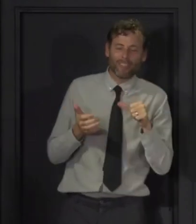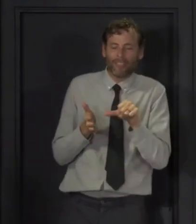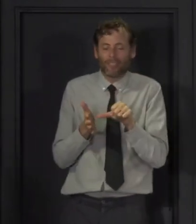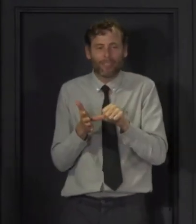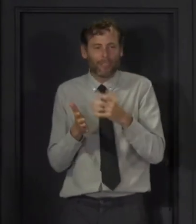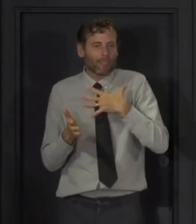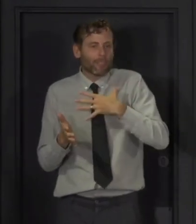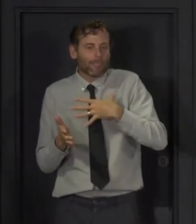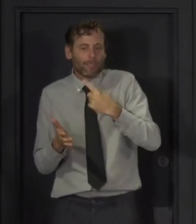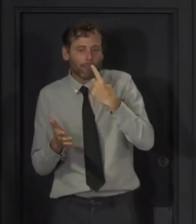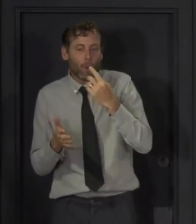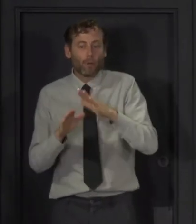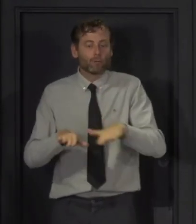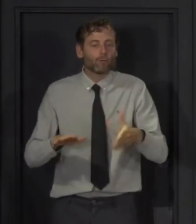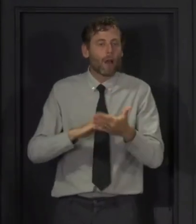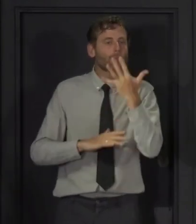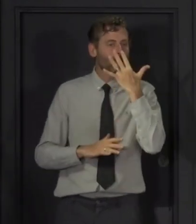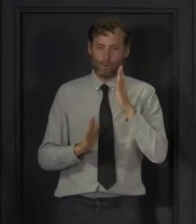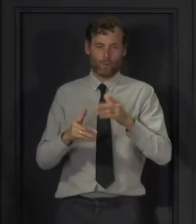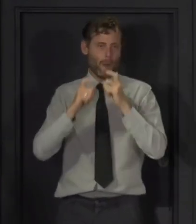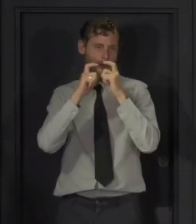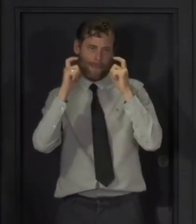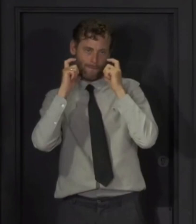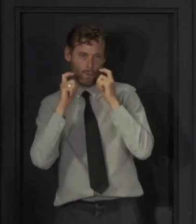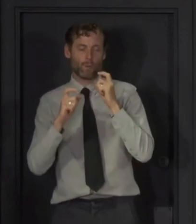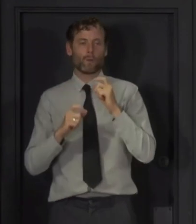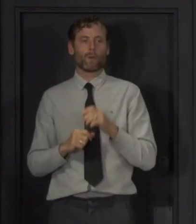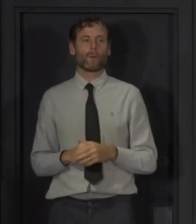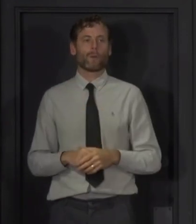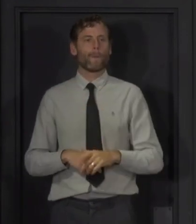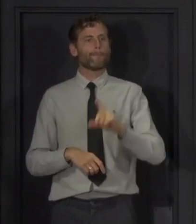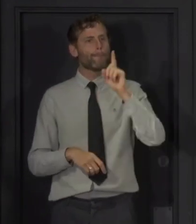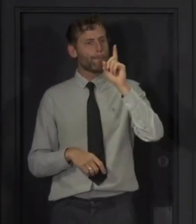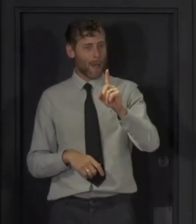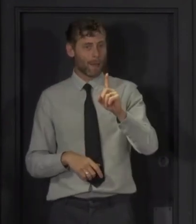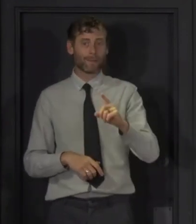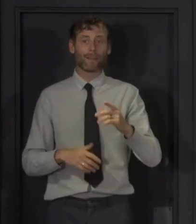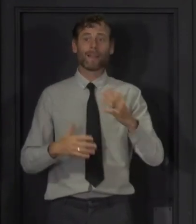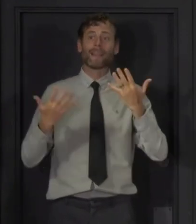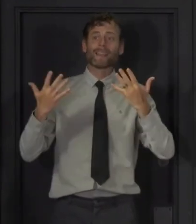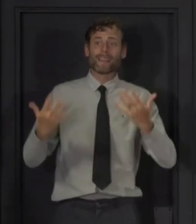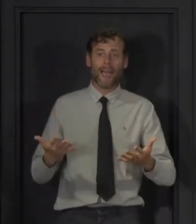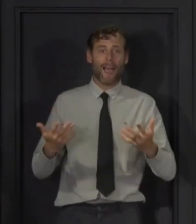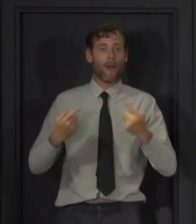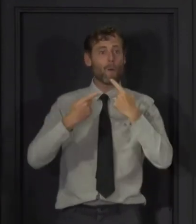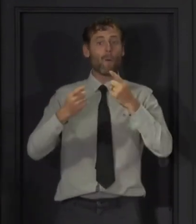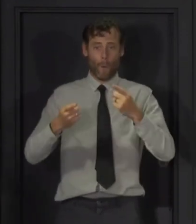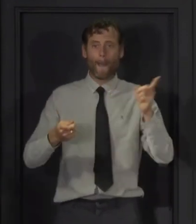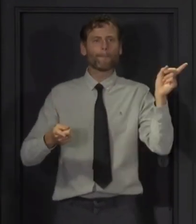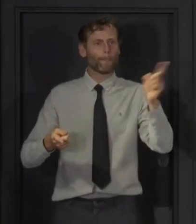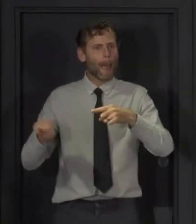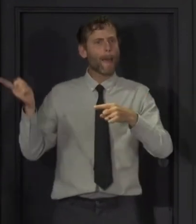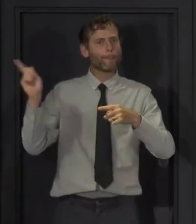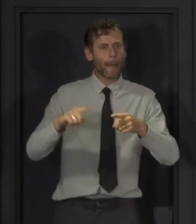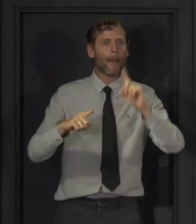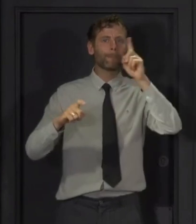indeed to reach this decision. But as we all start to interact more, it is vital that we take all reasonable steps to reduce risk.